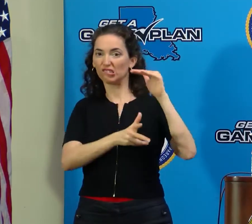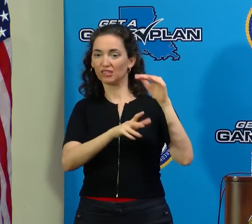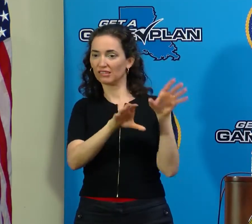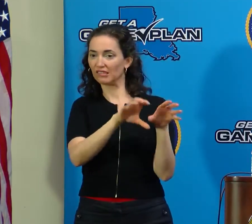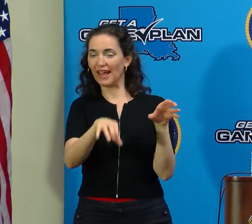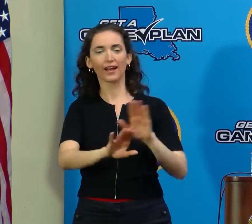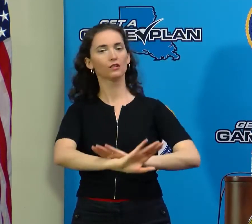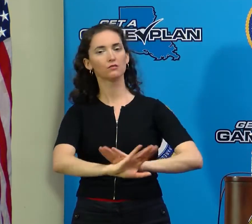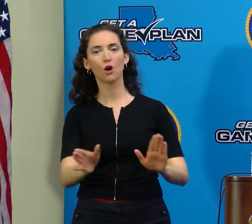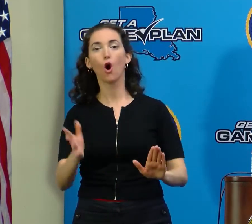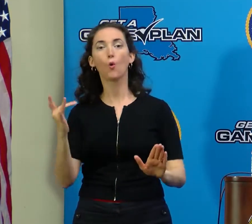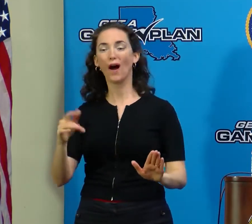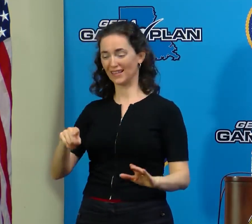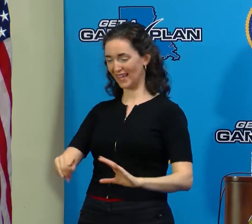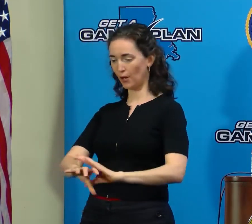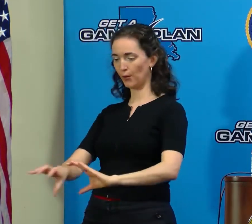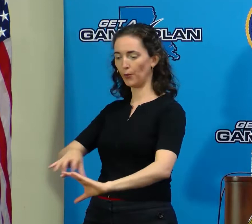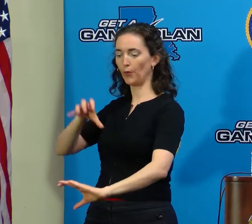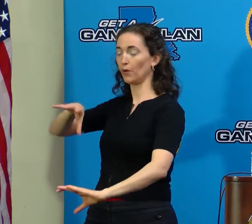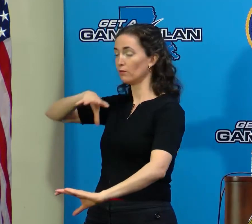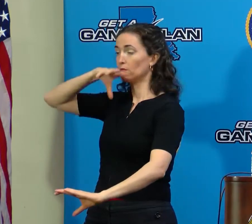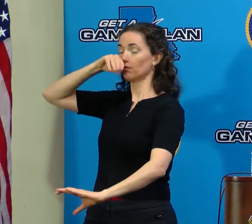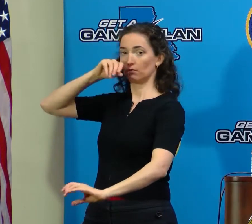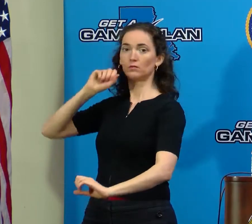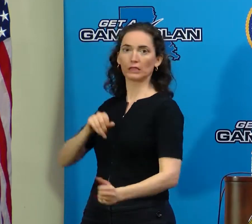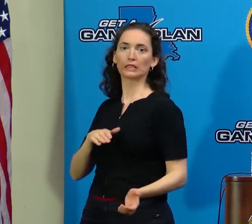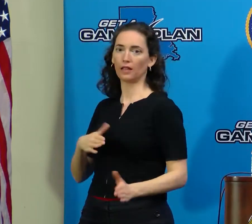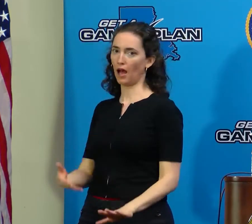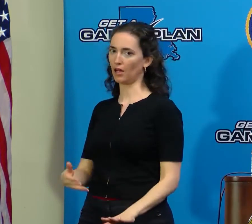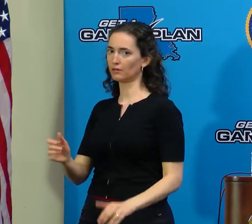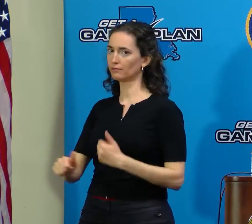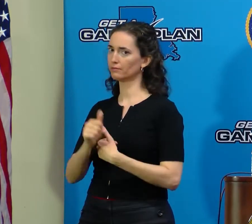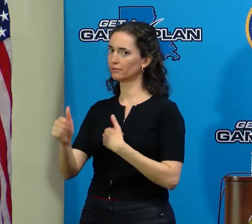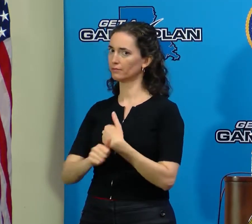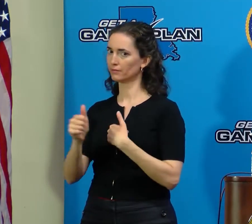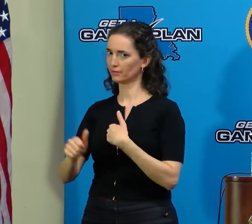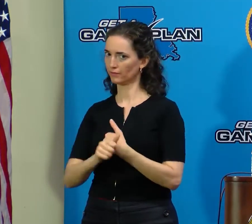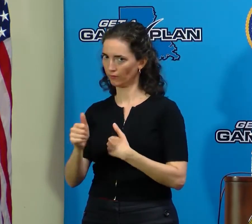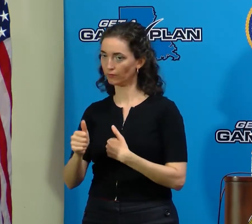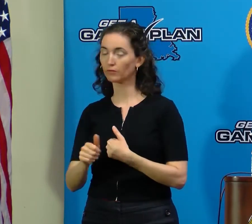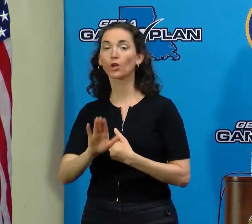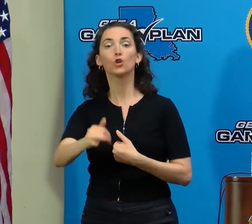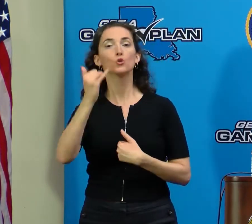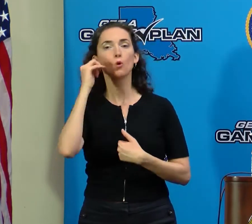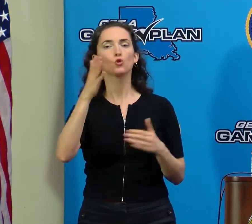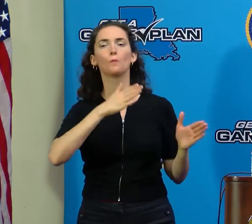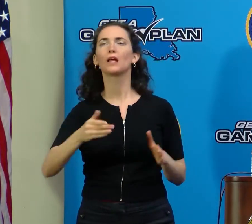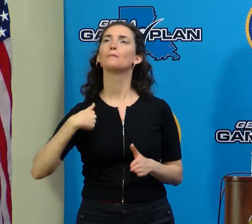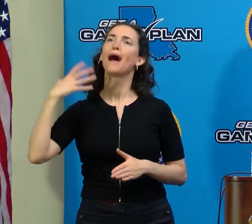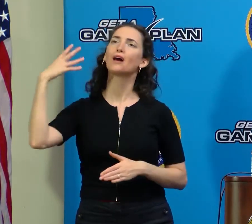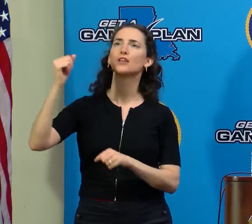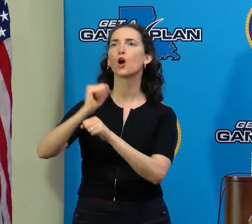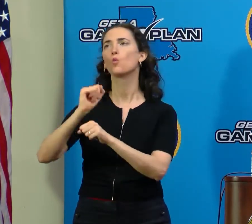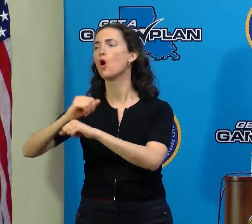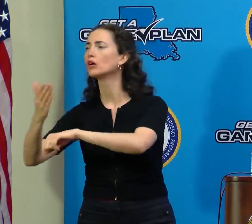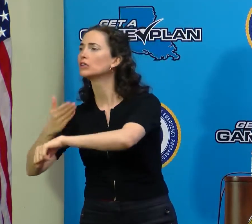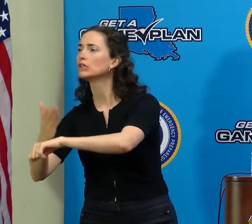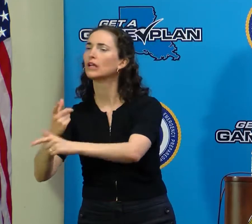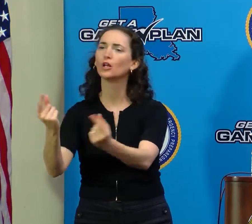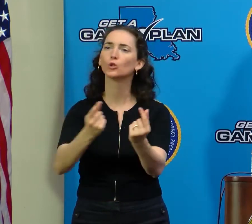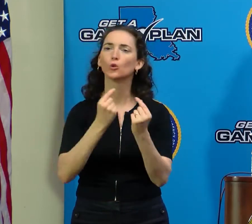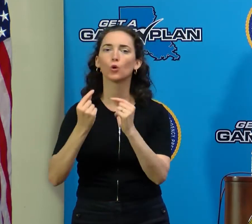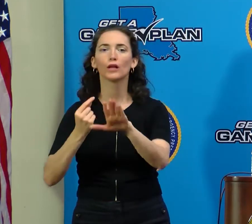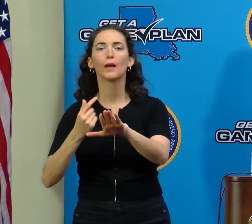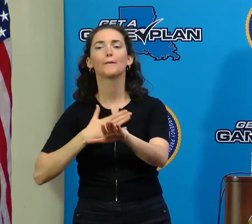Please pace yourself when you go out to clean up your yard or remove debris. Heat